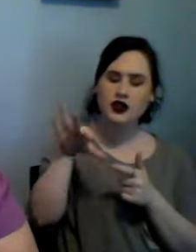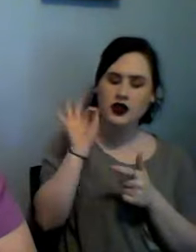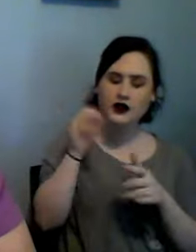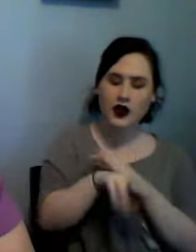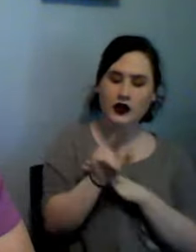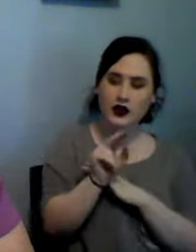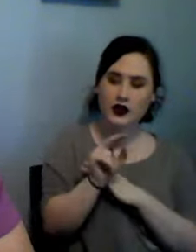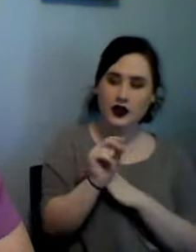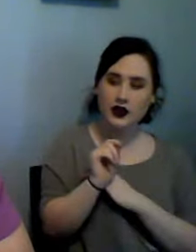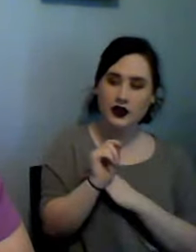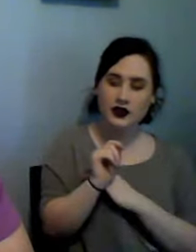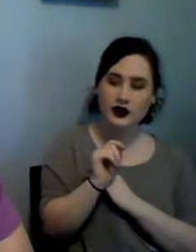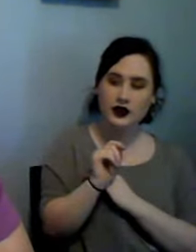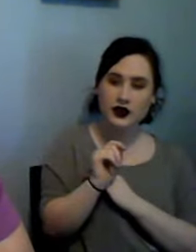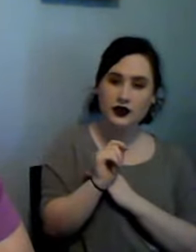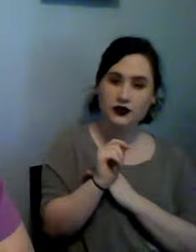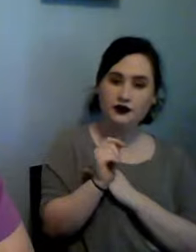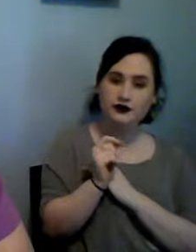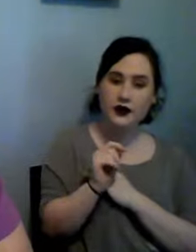Biloxi and fell in love